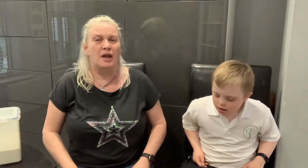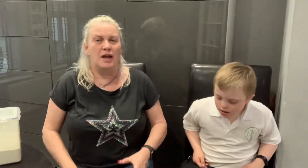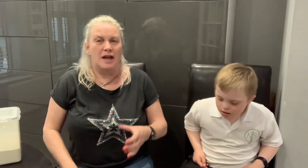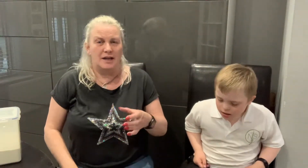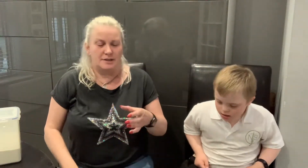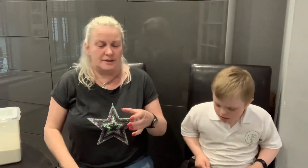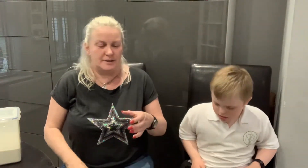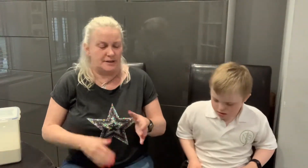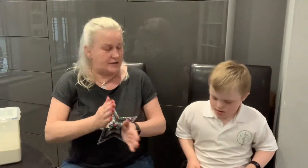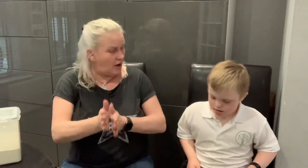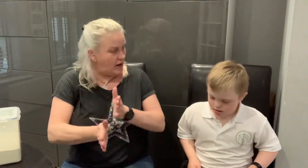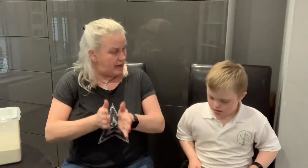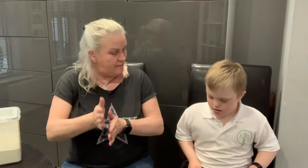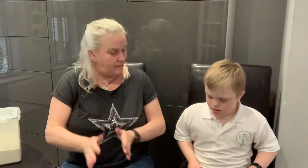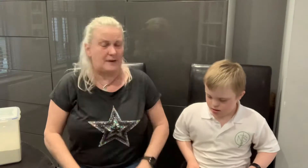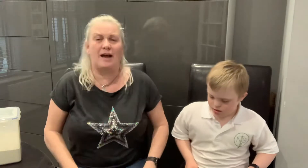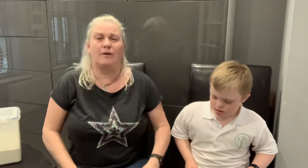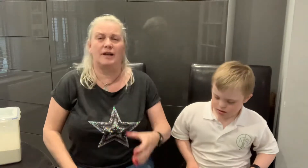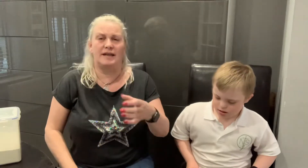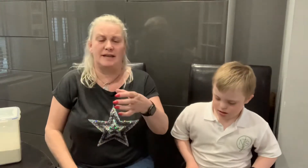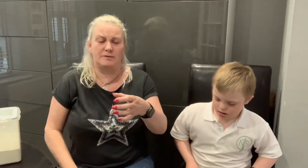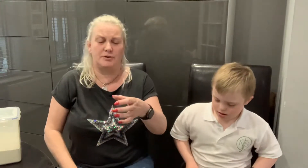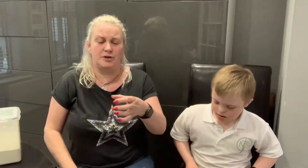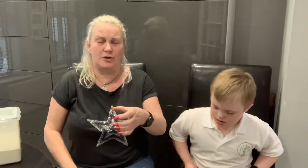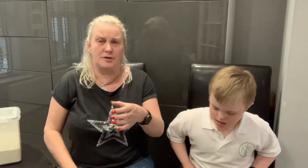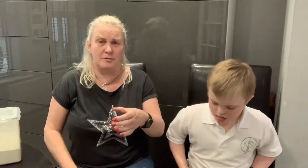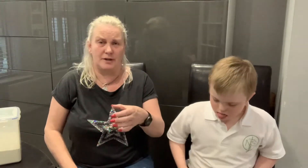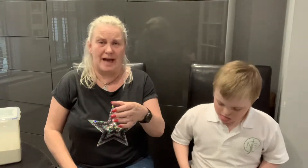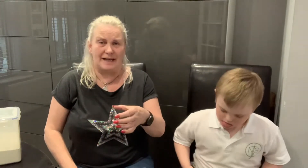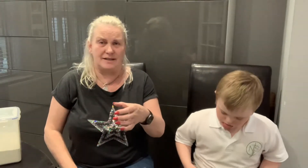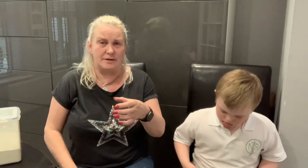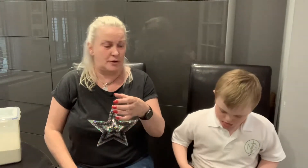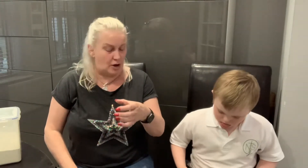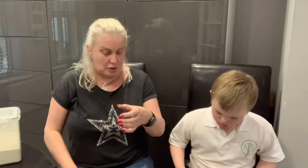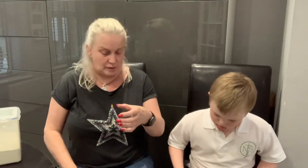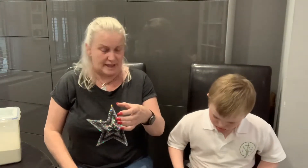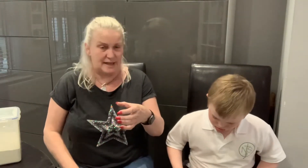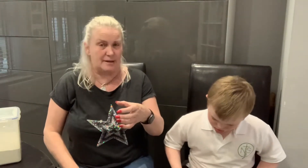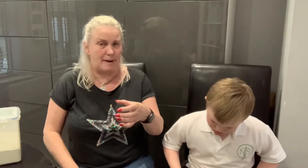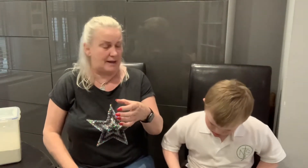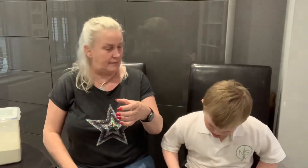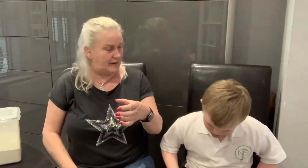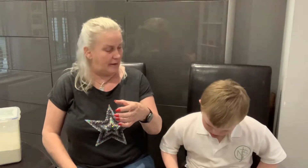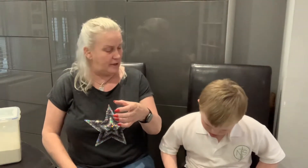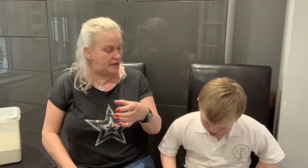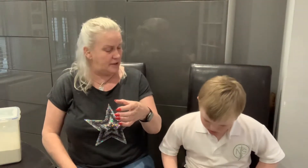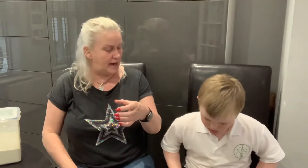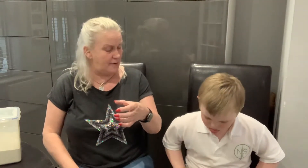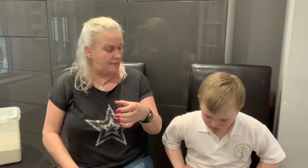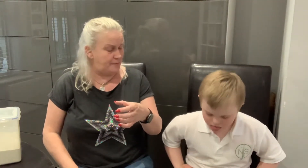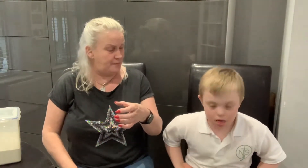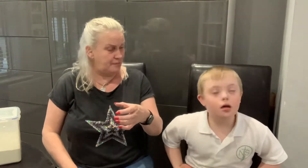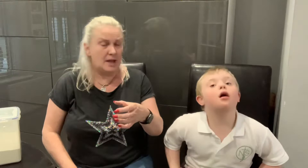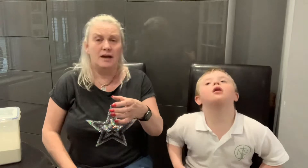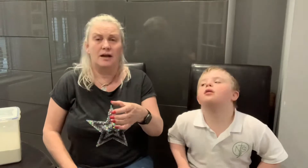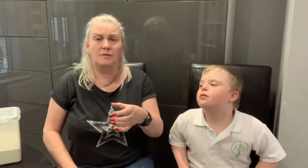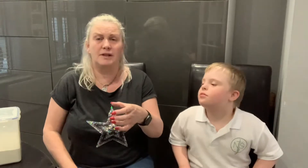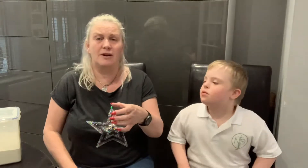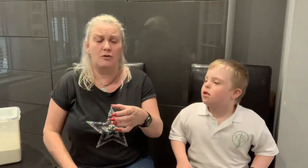the sign for flour is with your non-dominant hand, as if you're holding the bag of flour. you going to do it Alf? Yeah! Come on then, hold